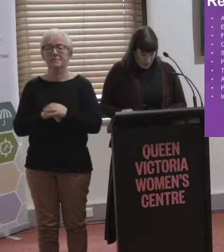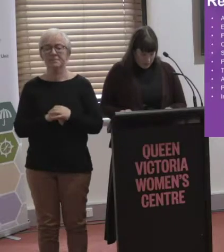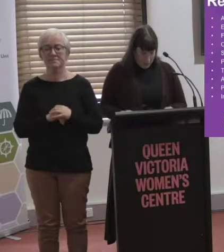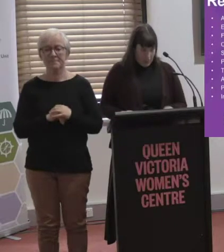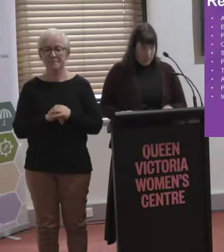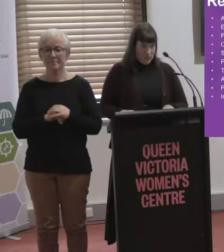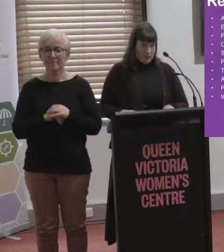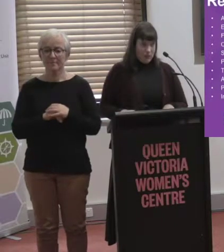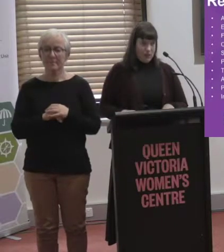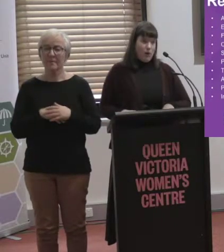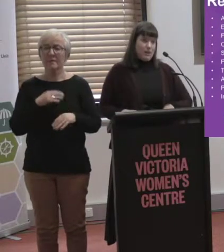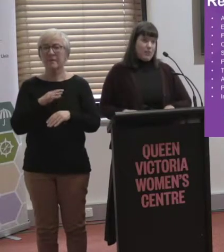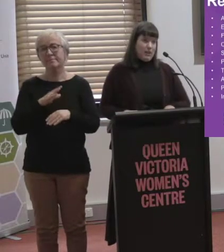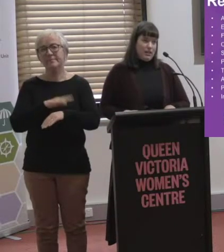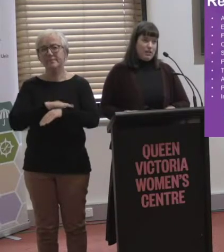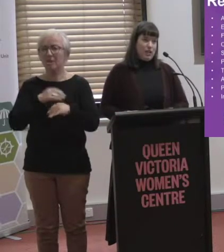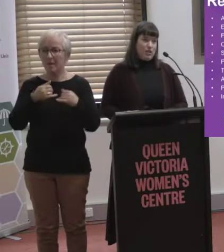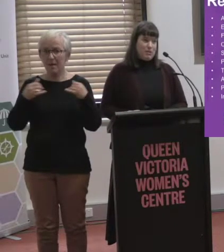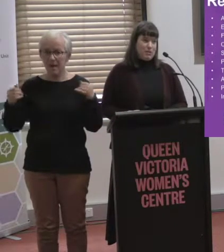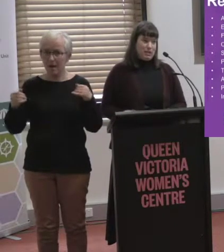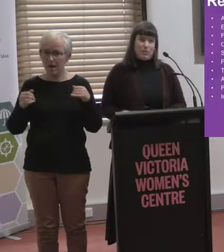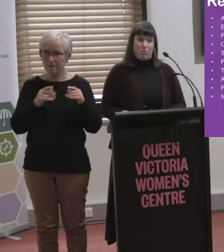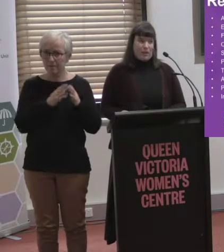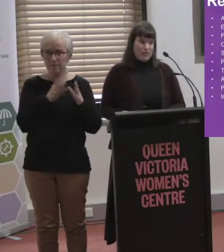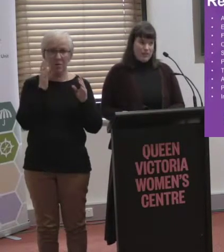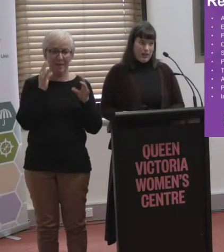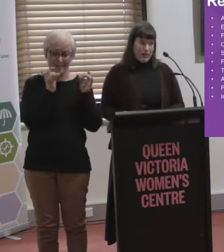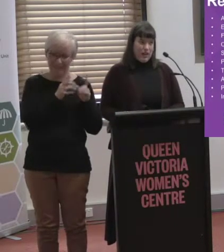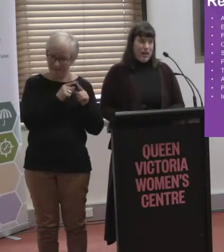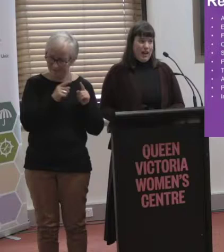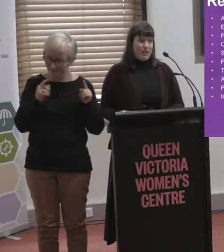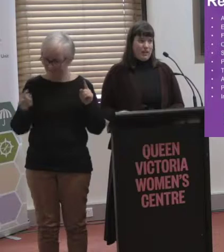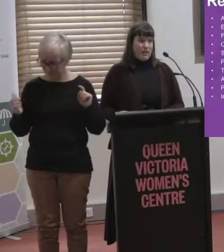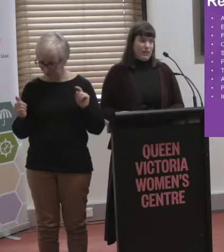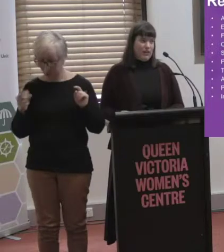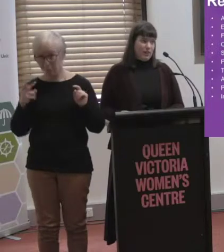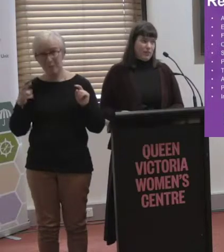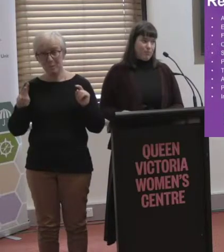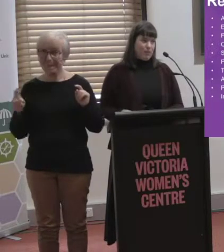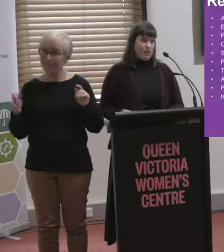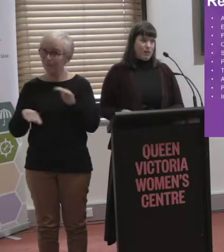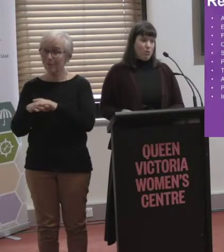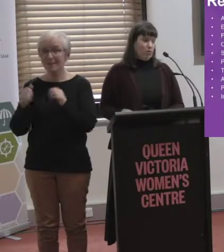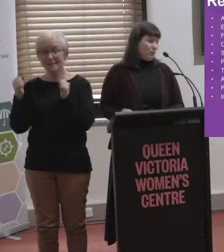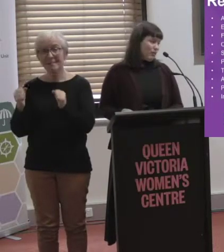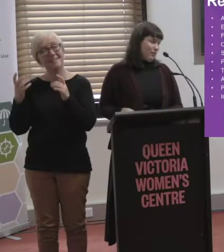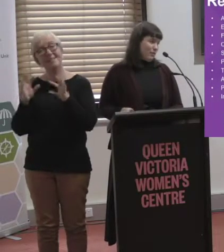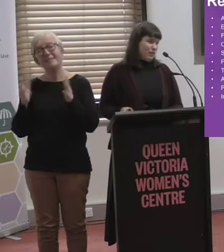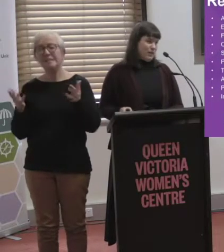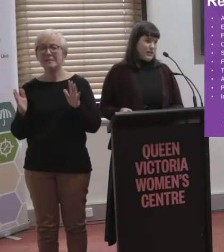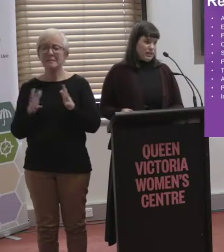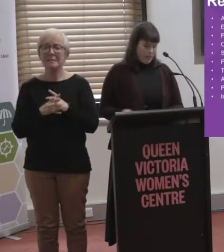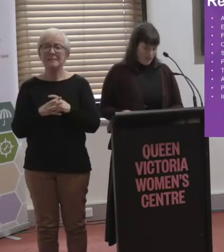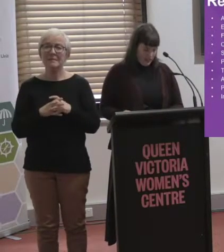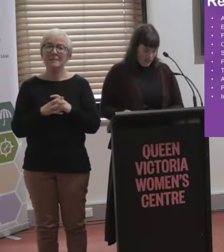The timelines, obviously, we're not going to be 100% accessible by 2020, and I think that... Well, we've come up